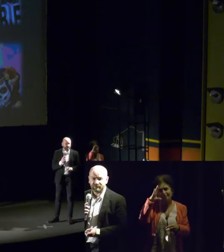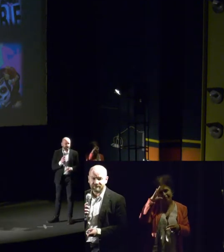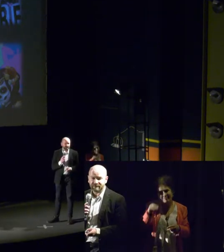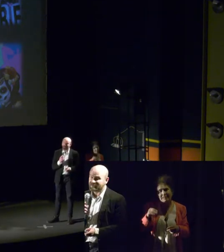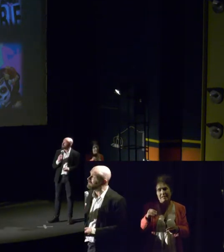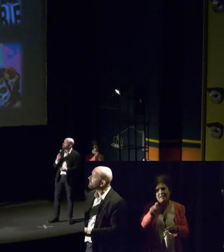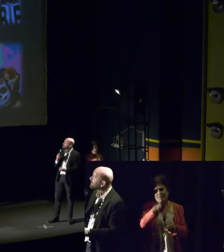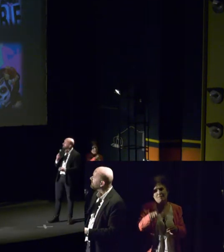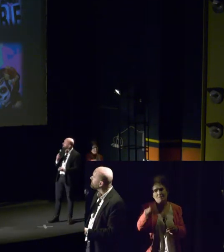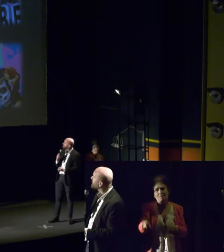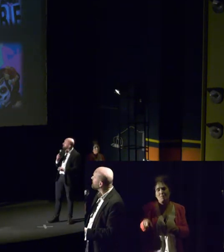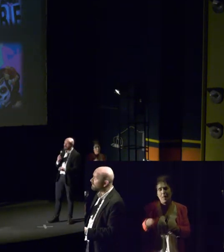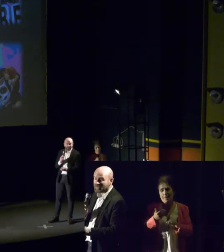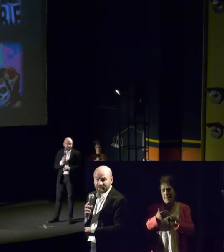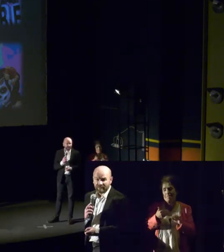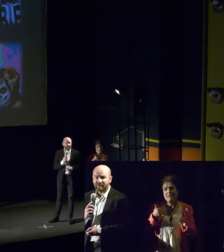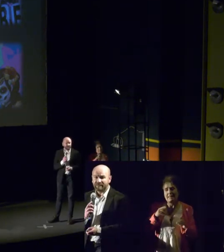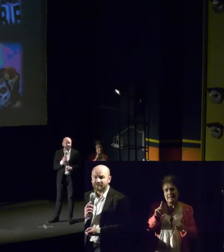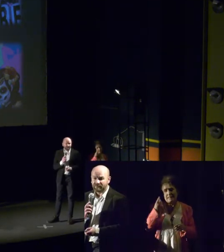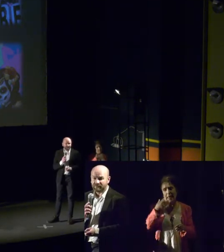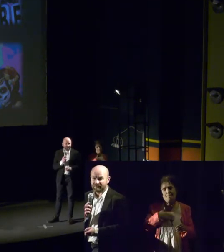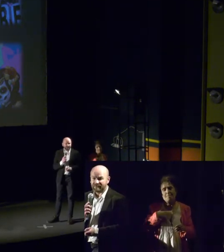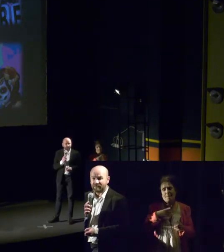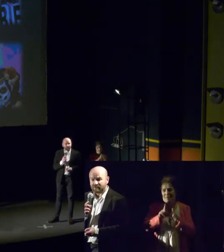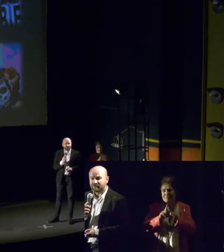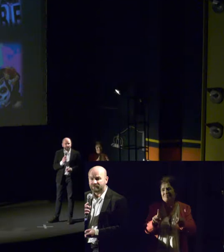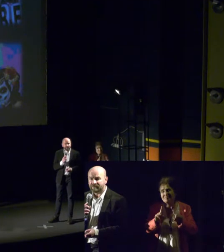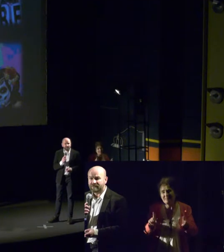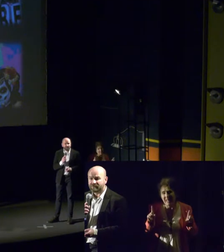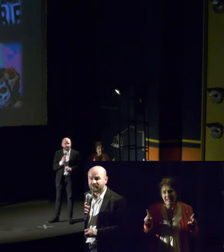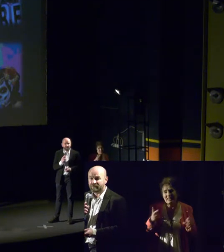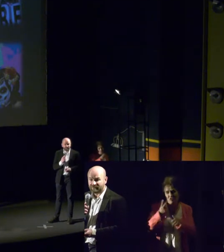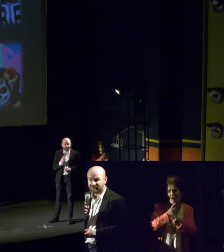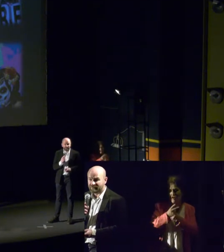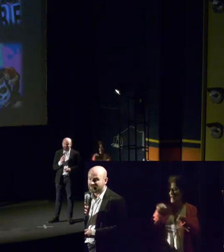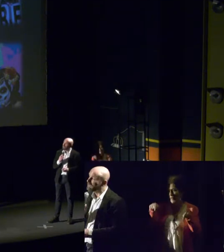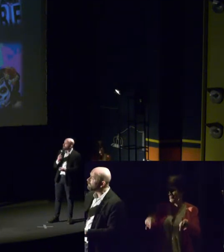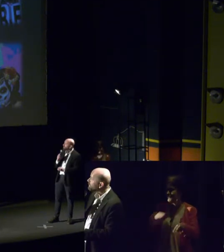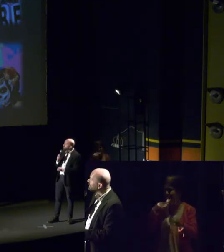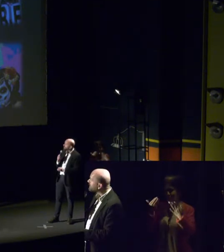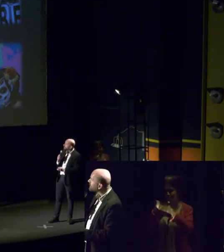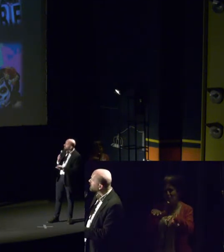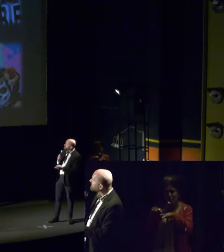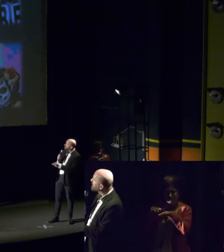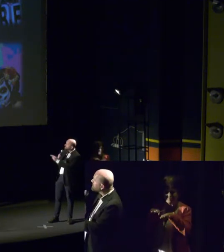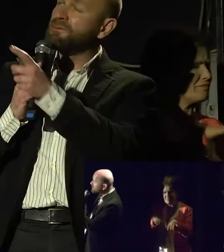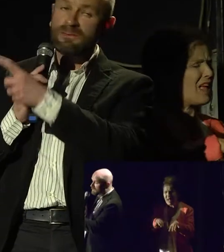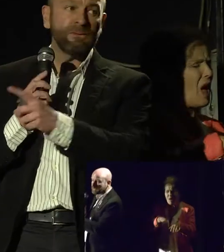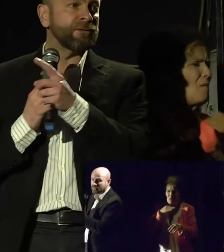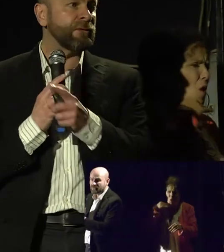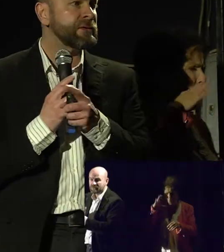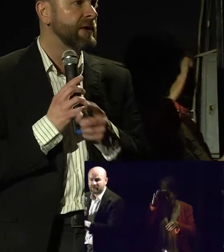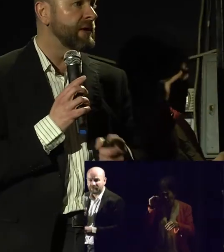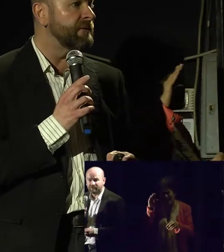from different countries here. by the ultra-conservative counter-offensive, what we're meaning is a